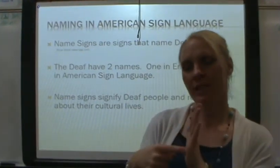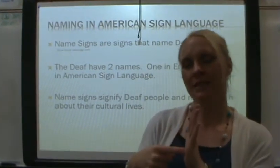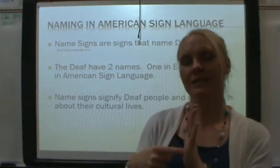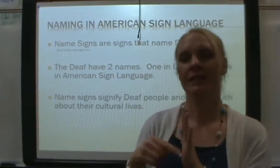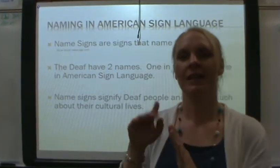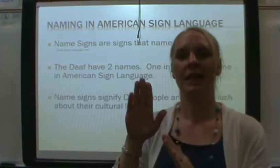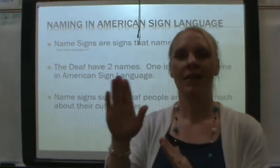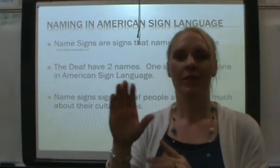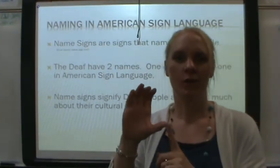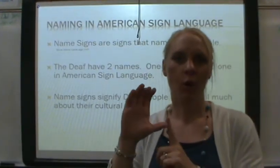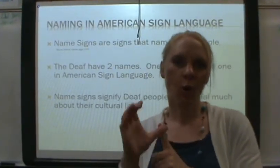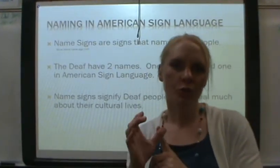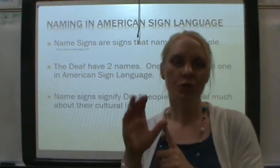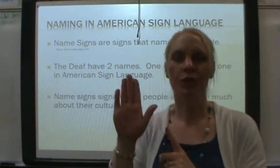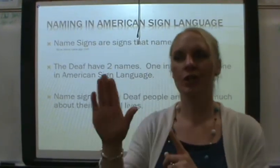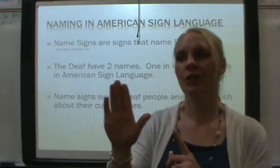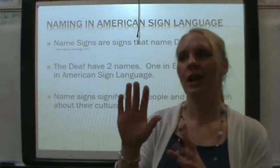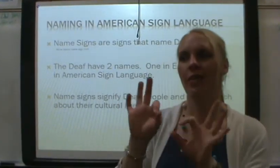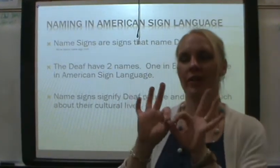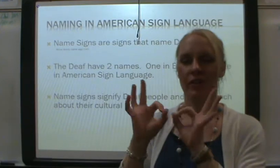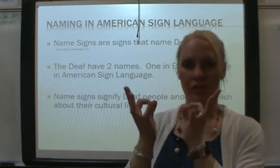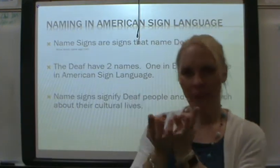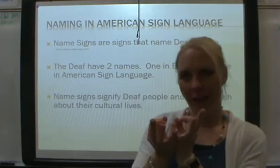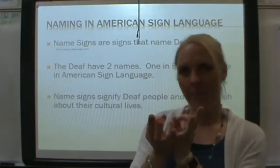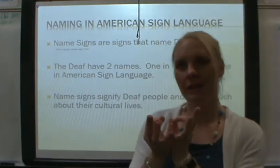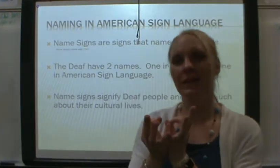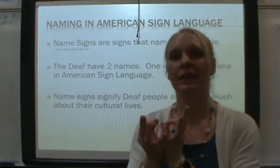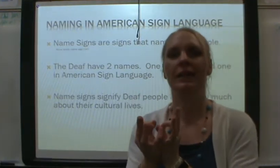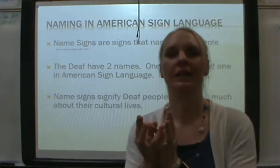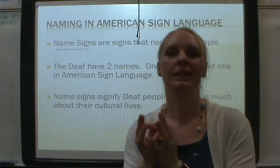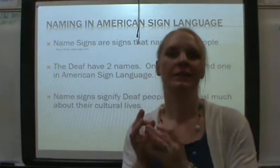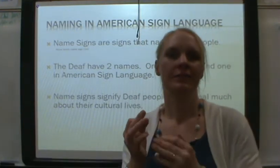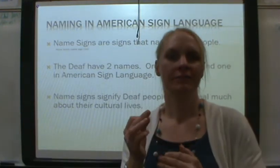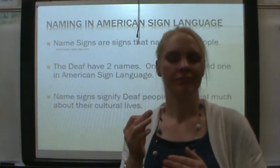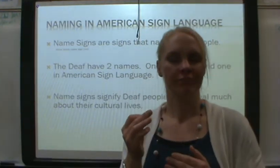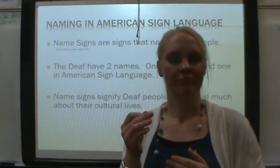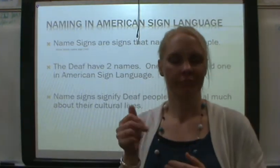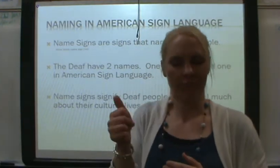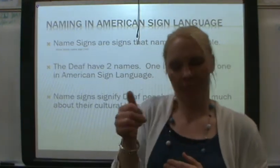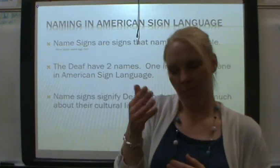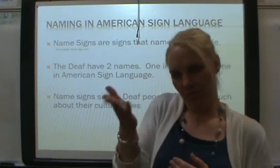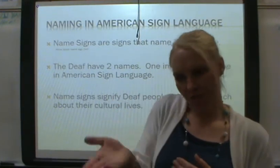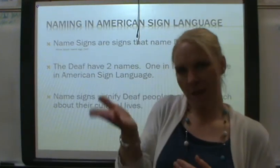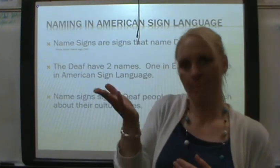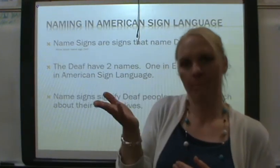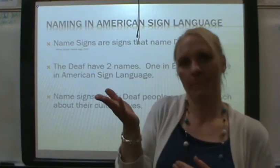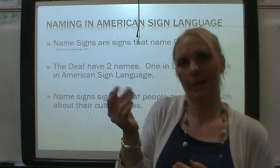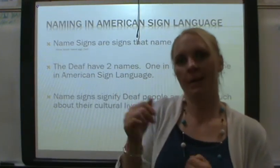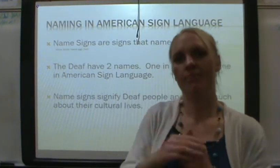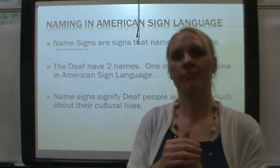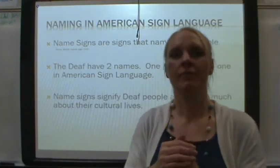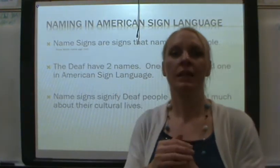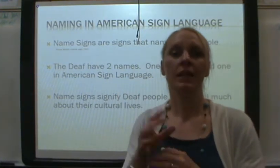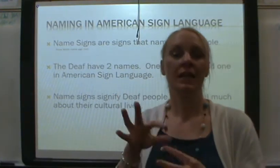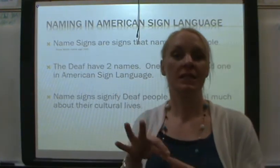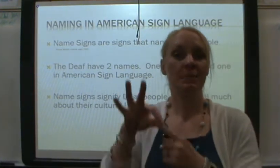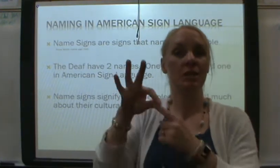their culture, their family, them. Right? Especially